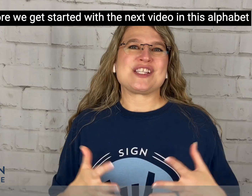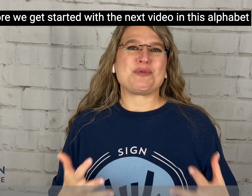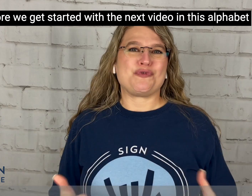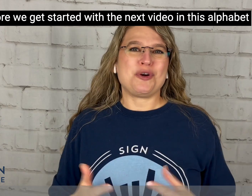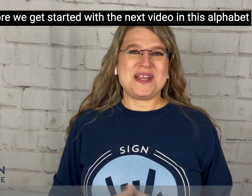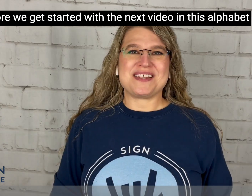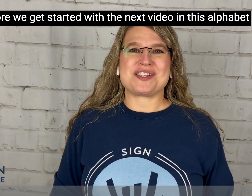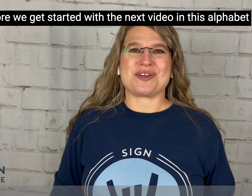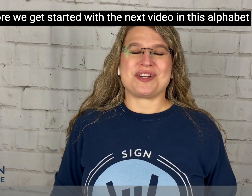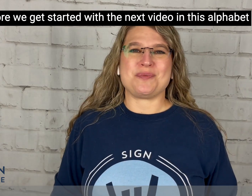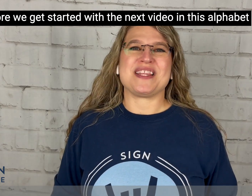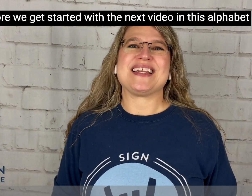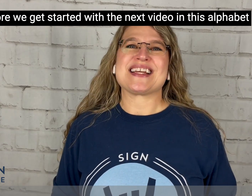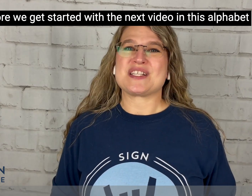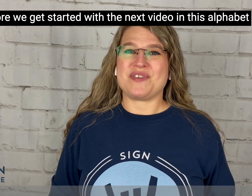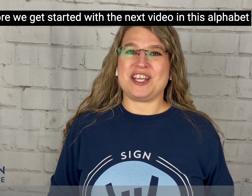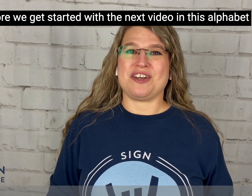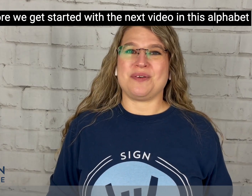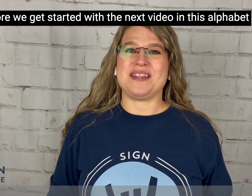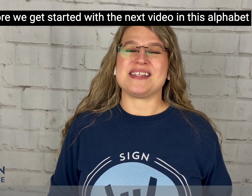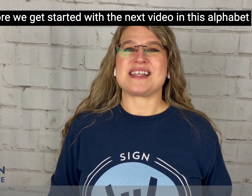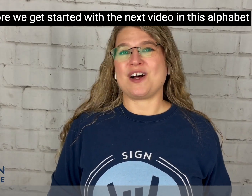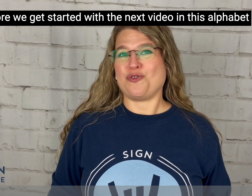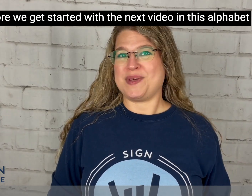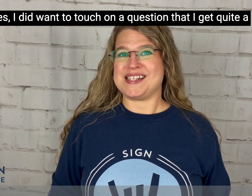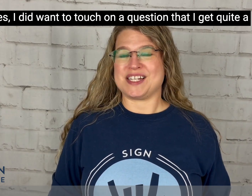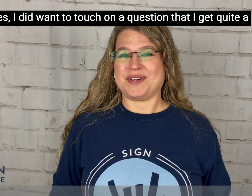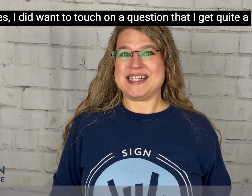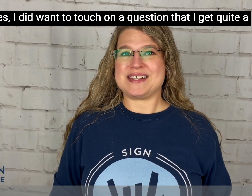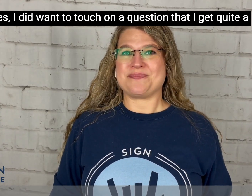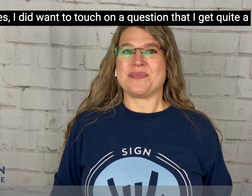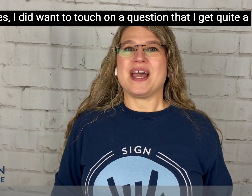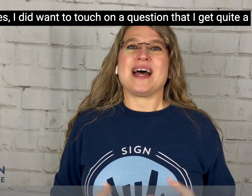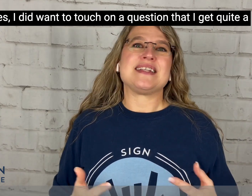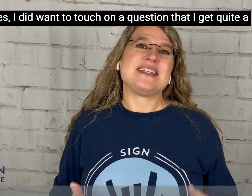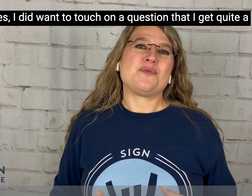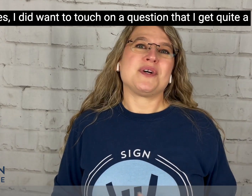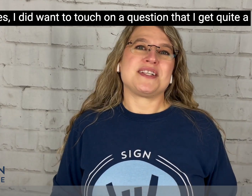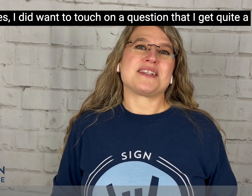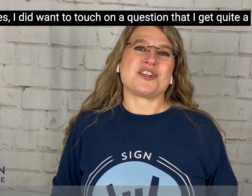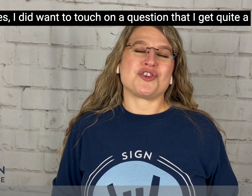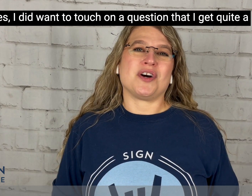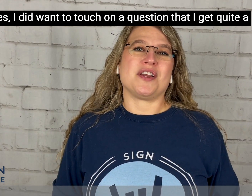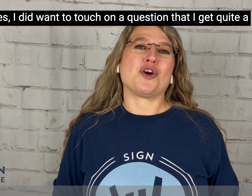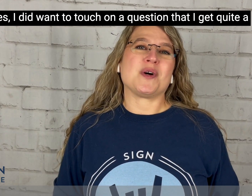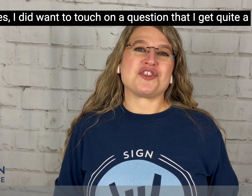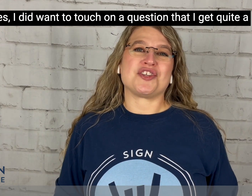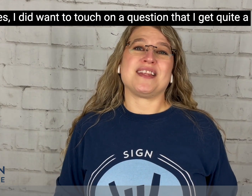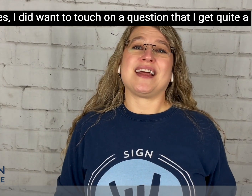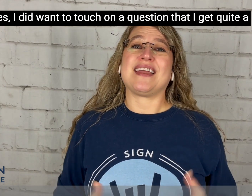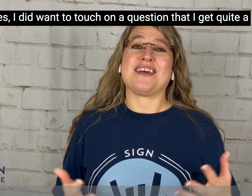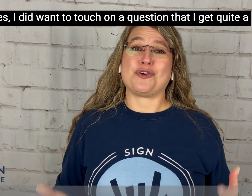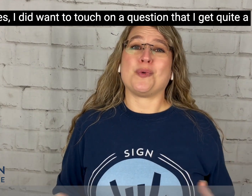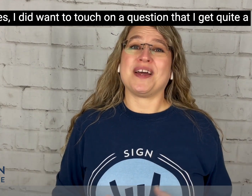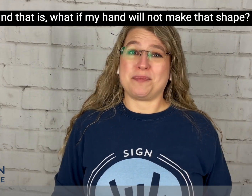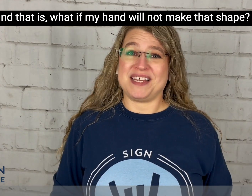So before we get started with the next video in this alphabet series, I did want to touch on a question that I get quite a bit